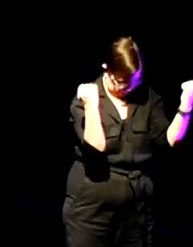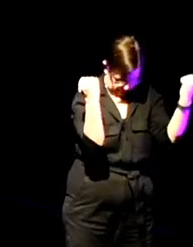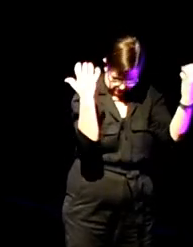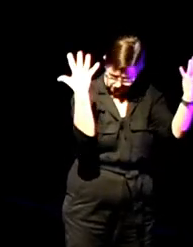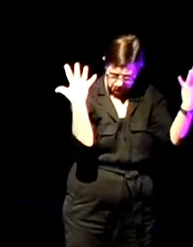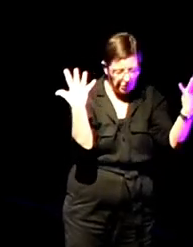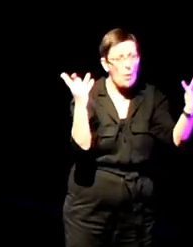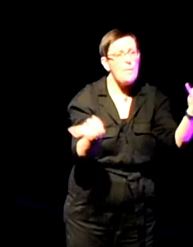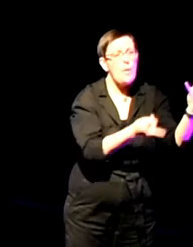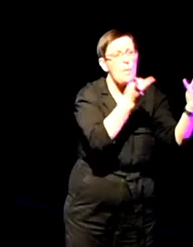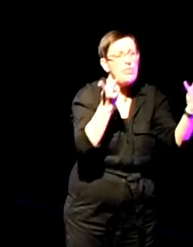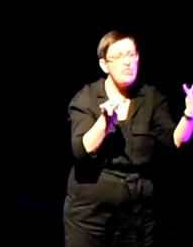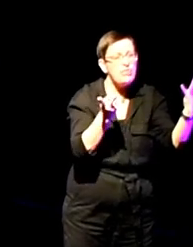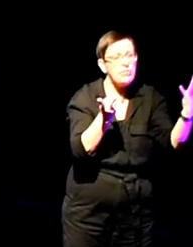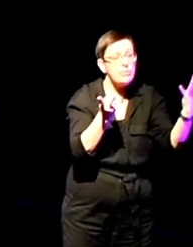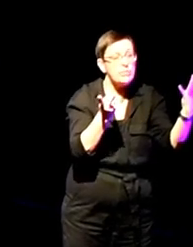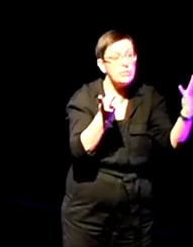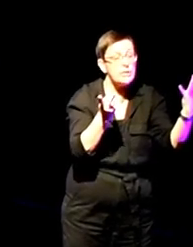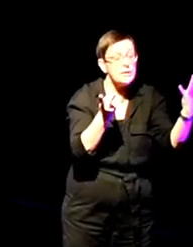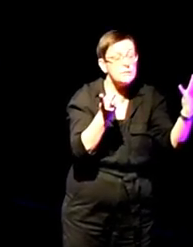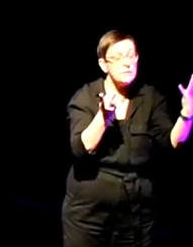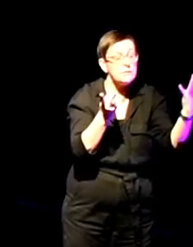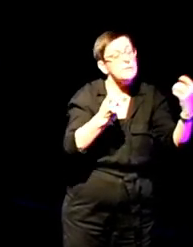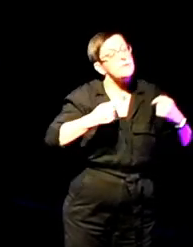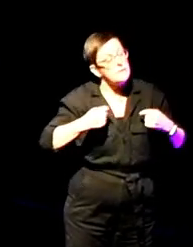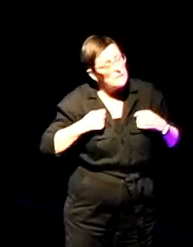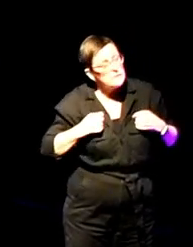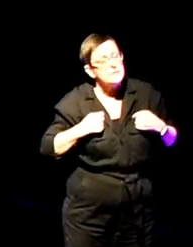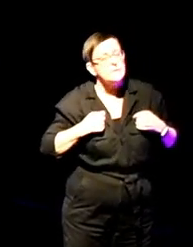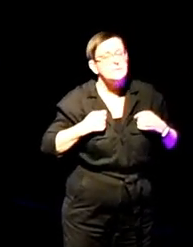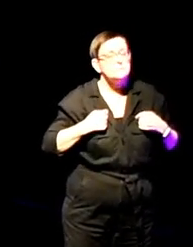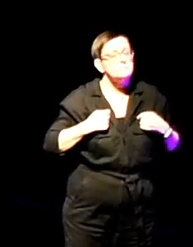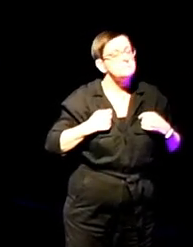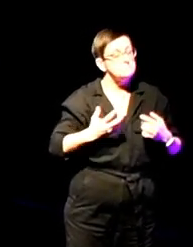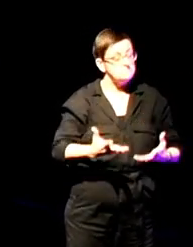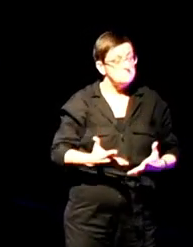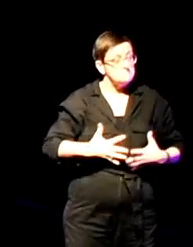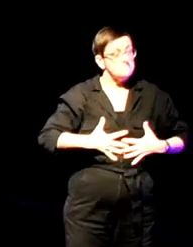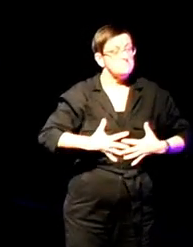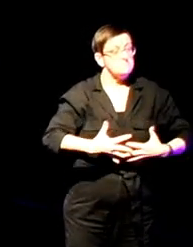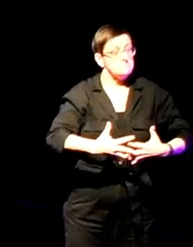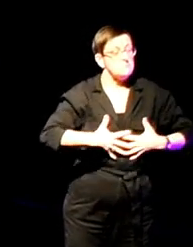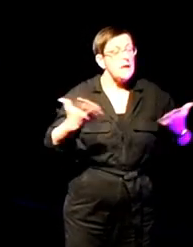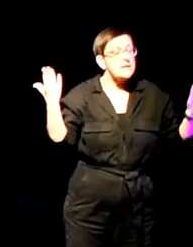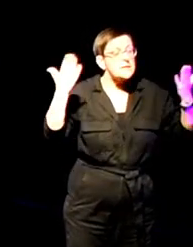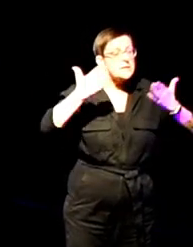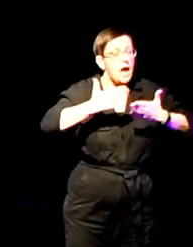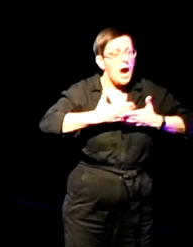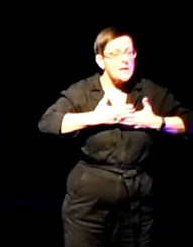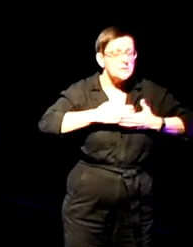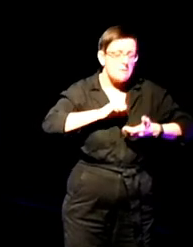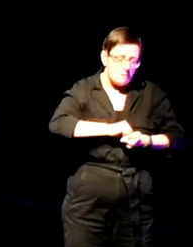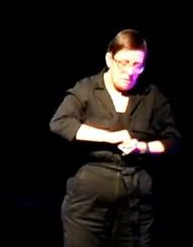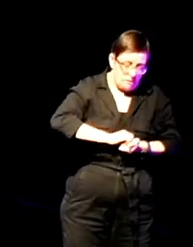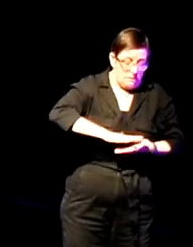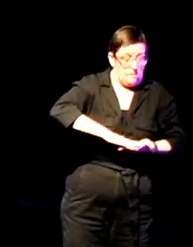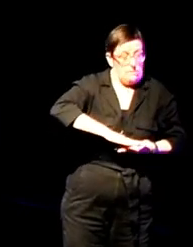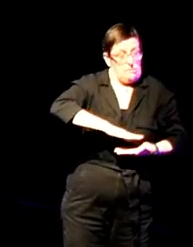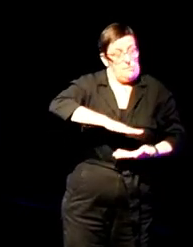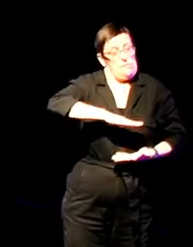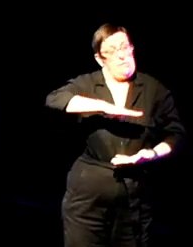Maybe I just dreamed I was a tree. But I store carbon dioxide at night. Or I did.